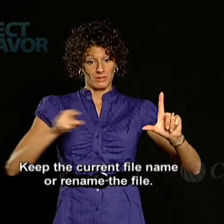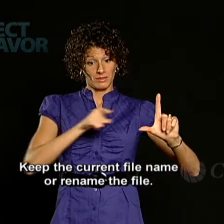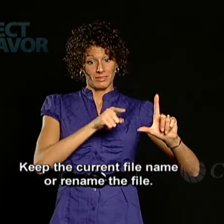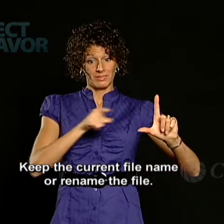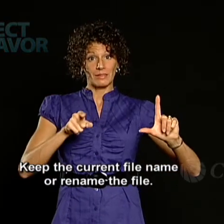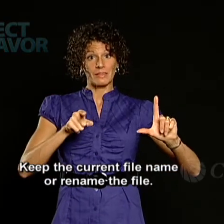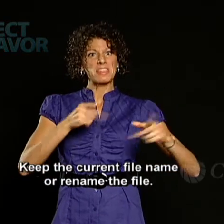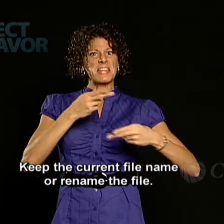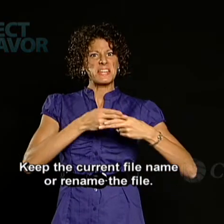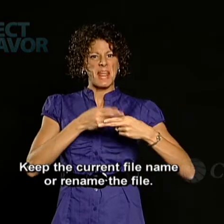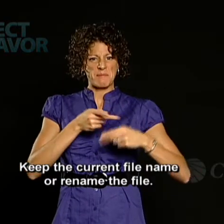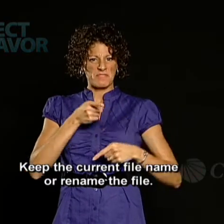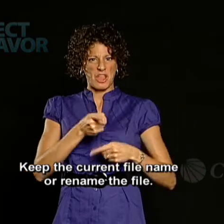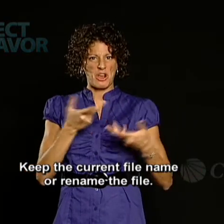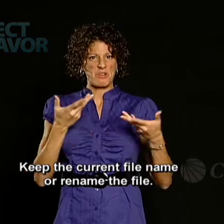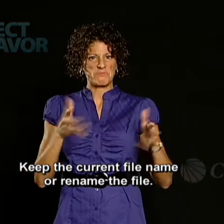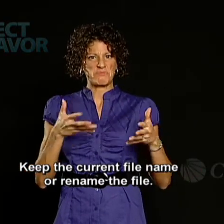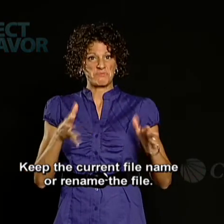file name or rename the file.